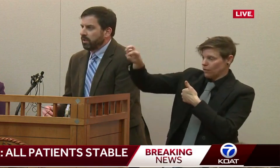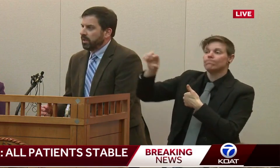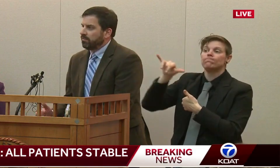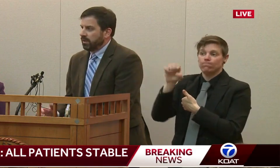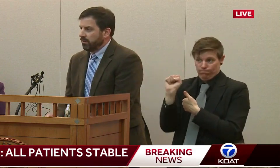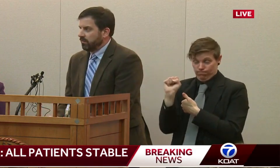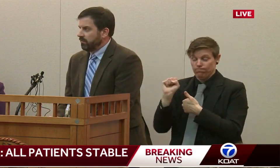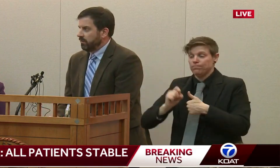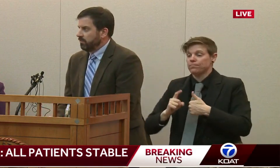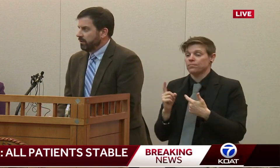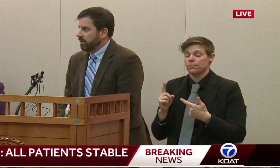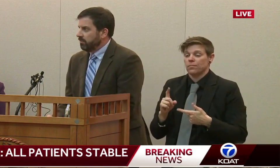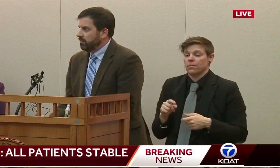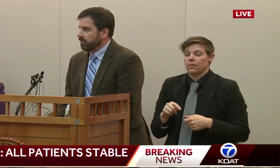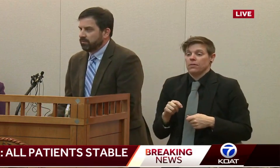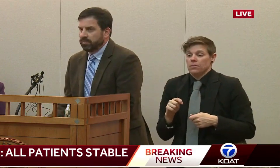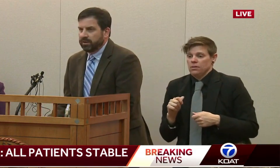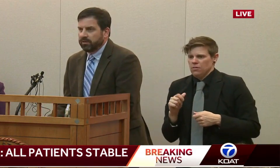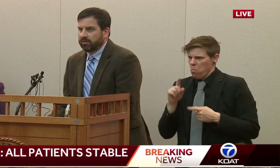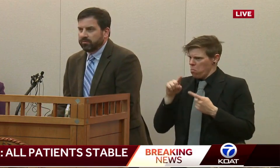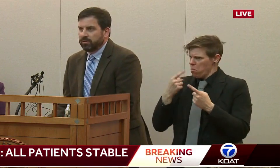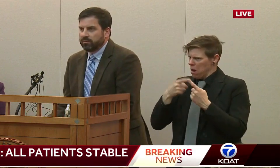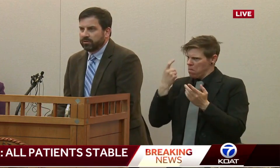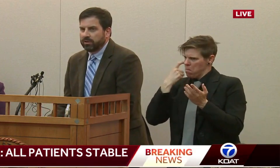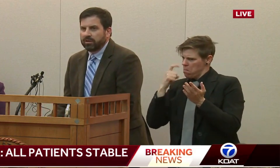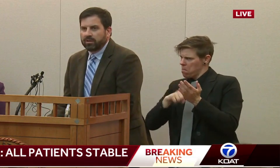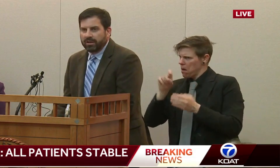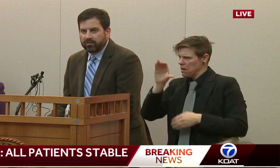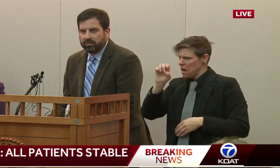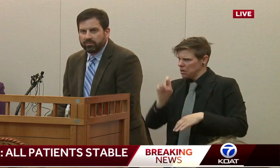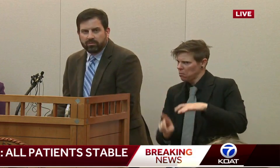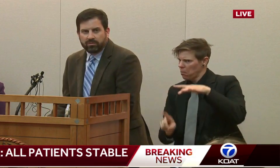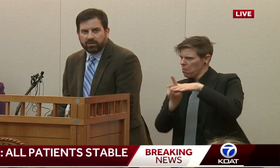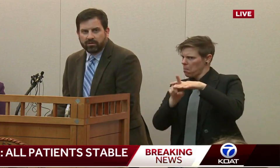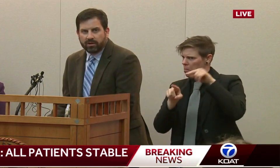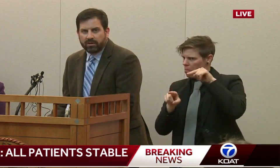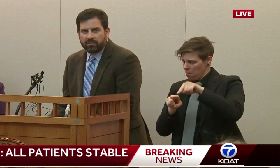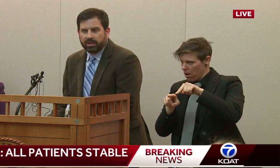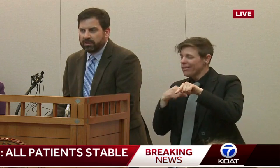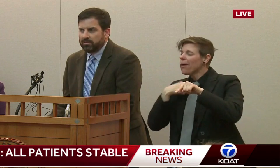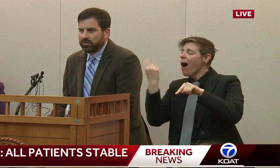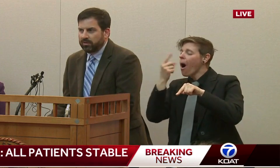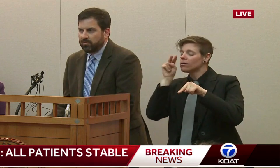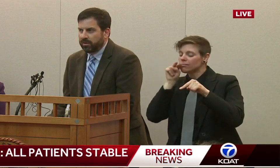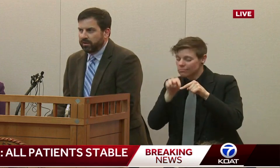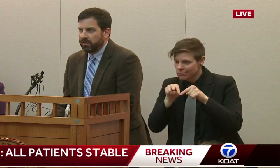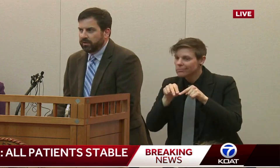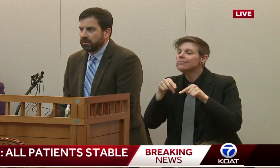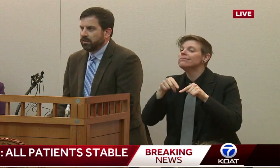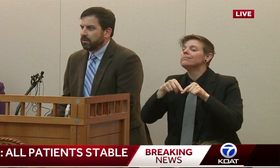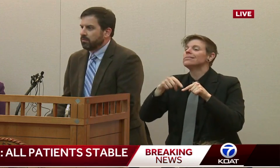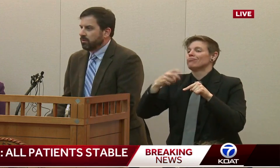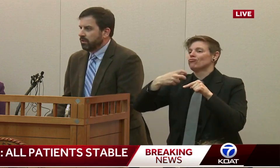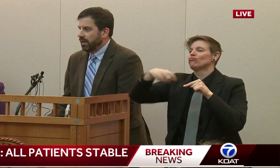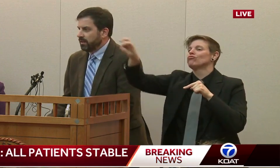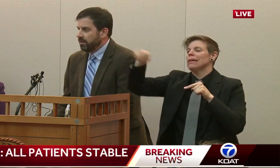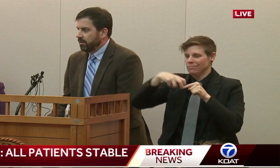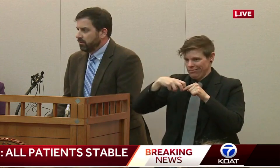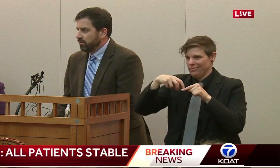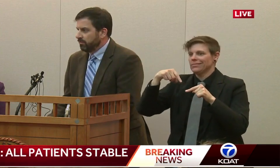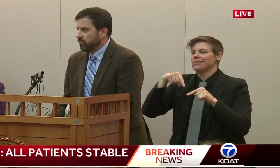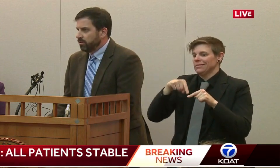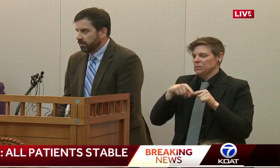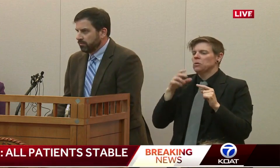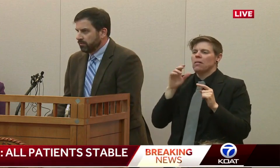When we have cases that we aren't able to explain their exposure, that's when we will start talking about community spread. We are